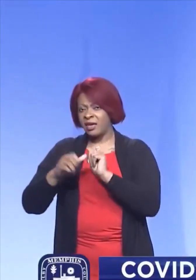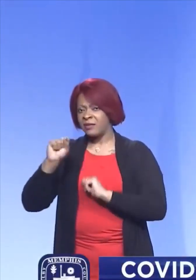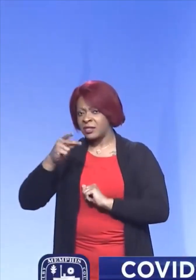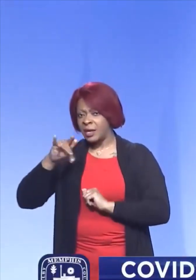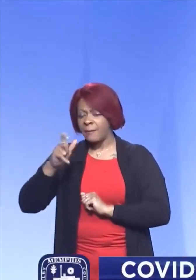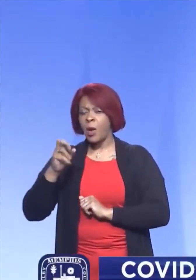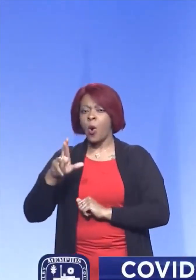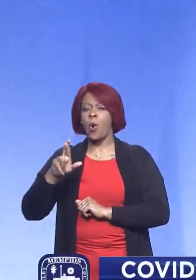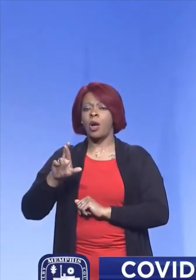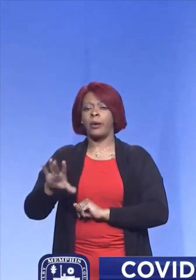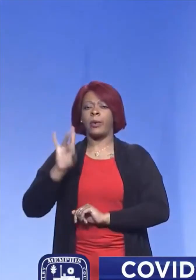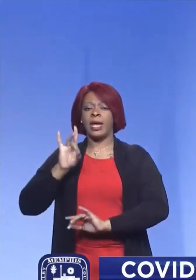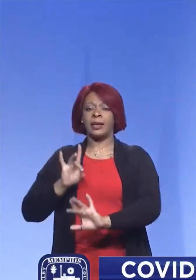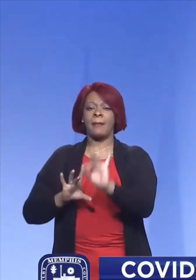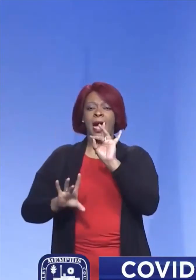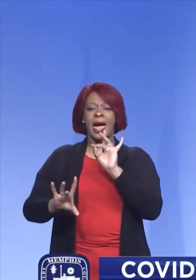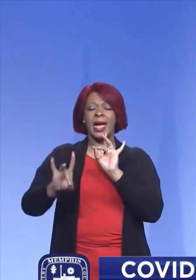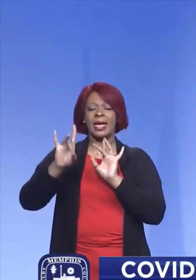randomized?